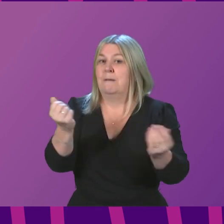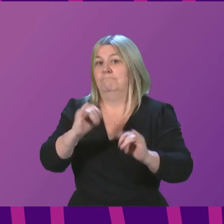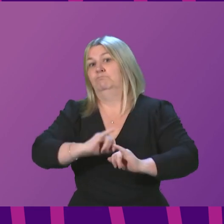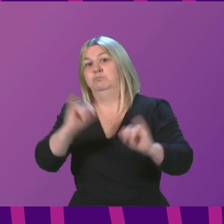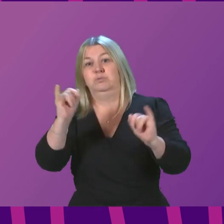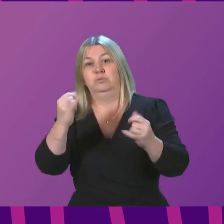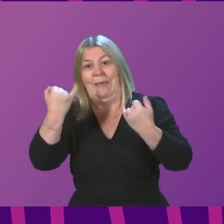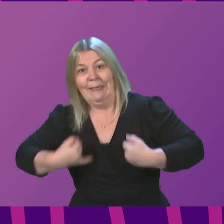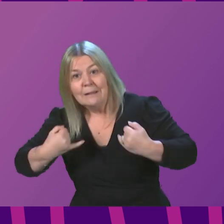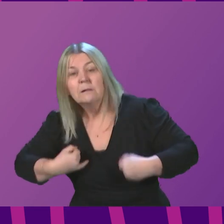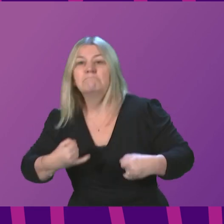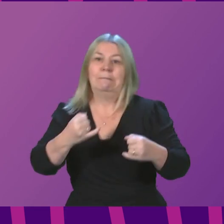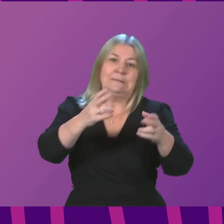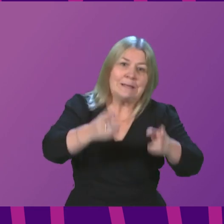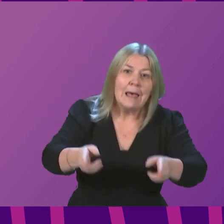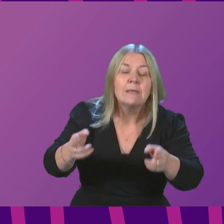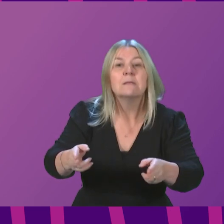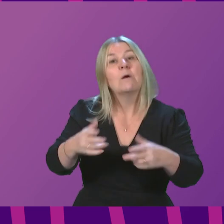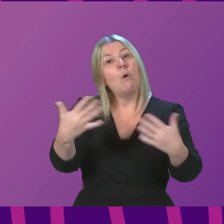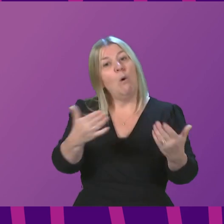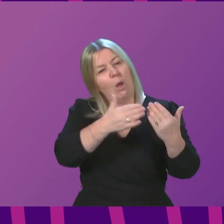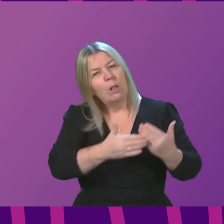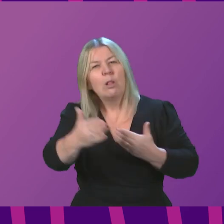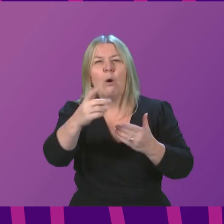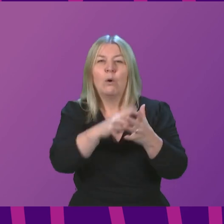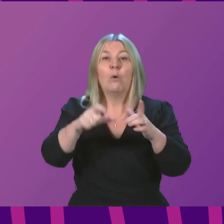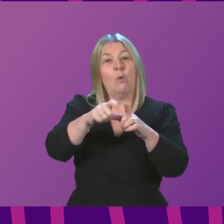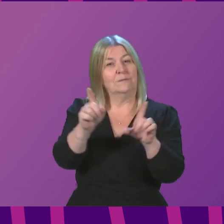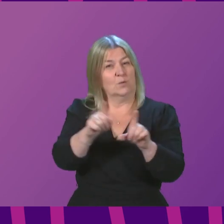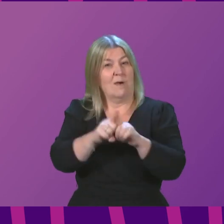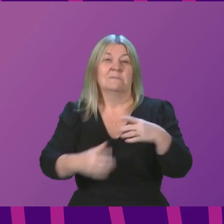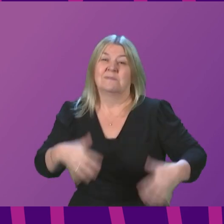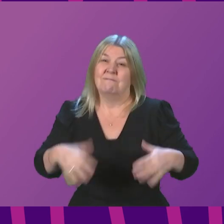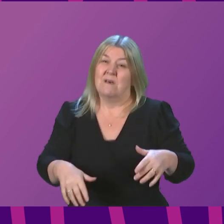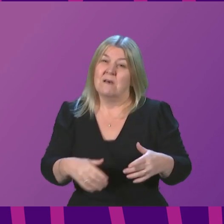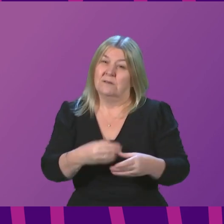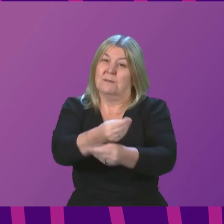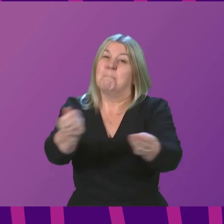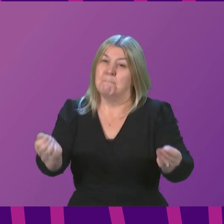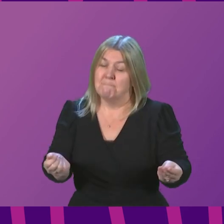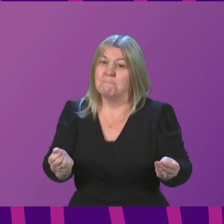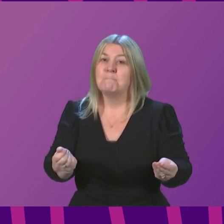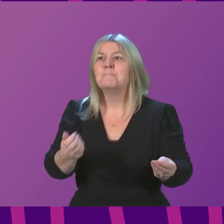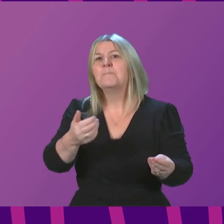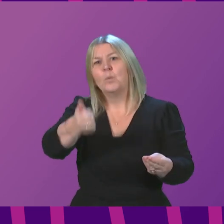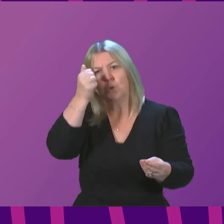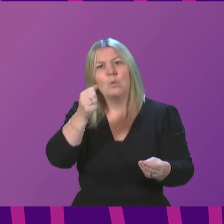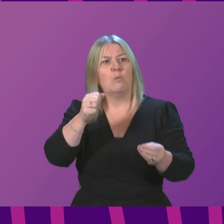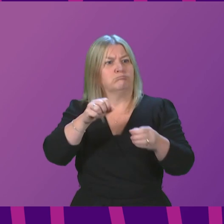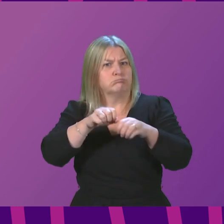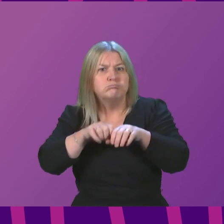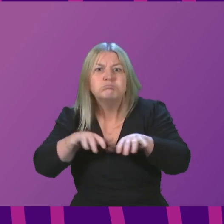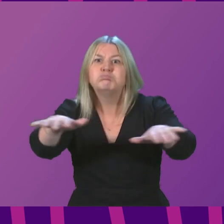for others, long Covid will cause ongoing suffering. Secondly, we know that high levels of infection and therefore sickness